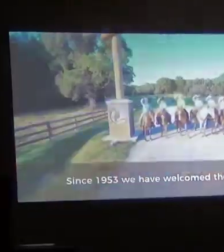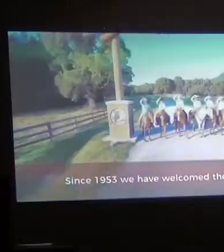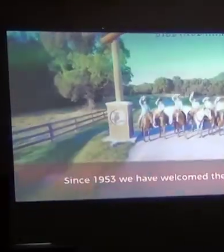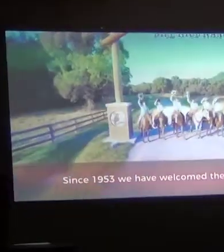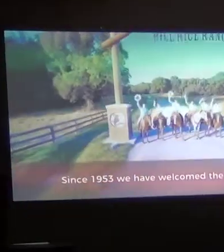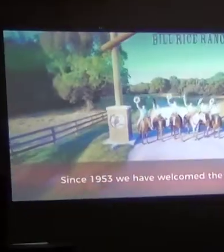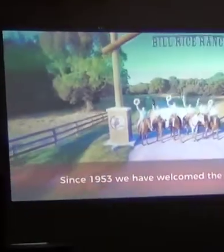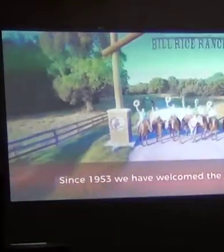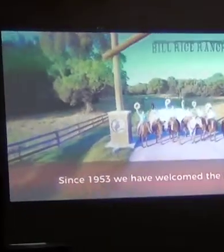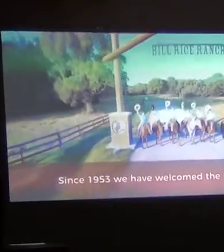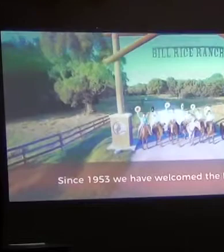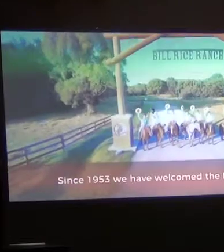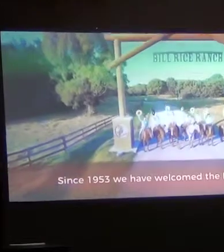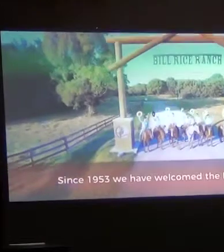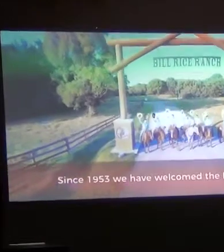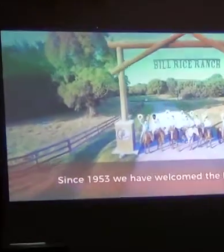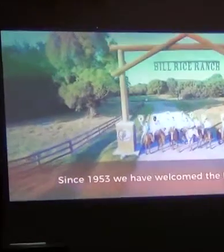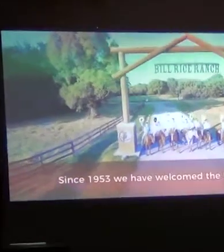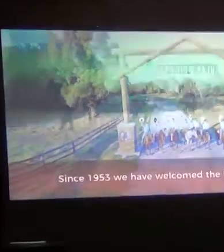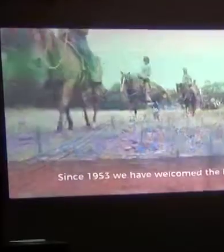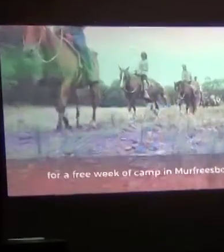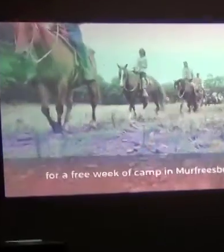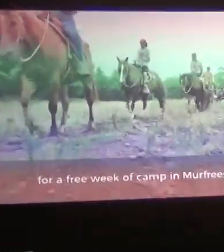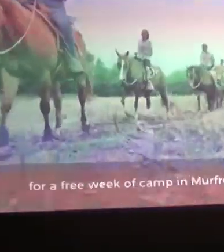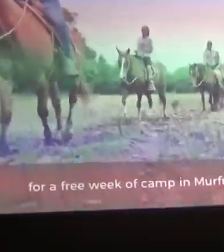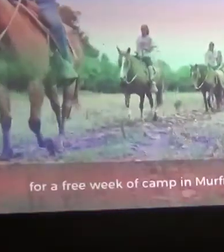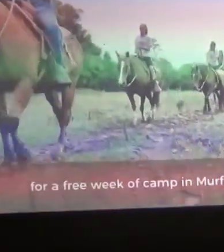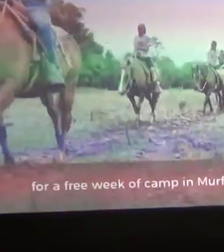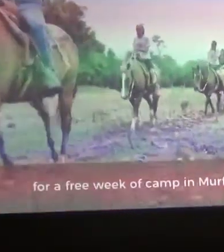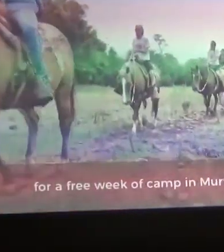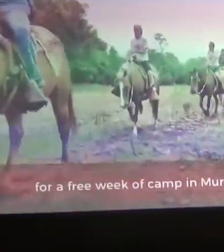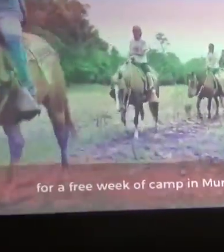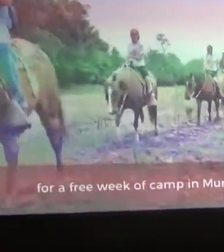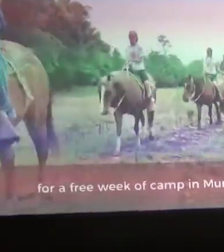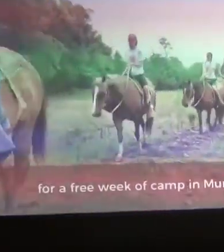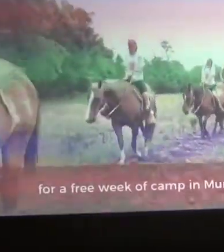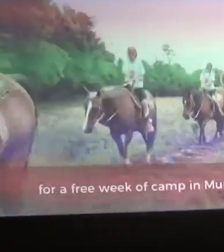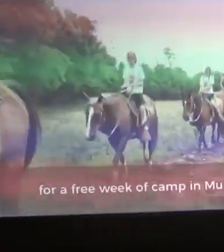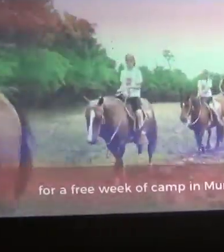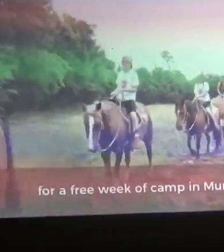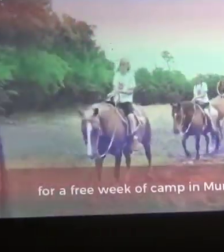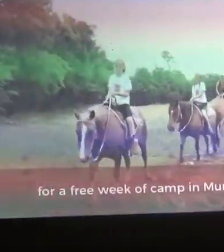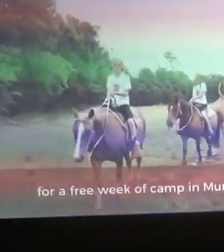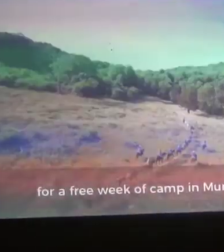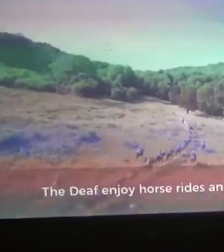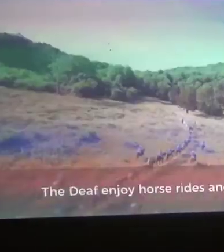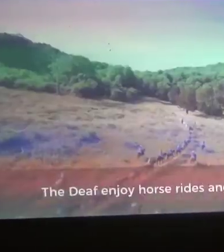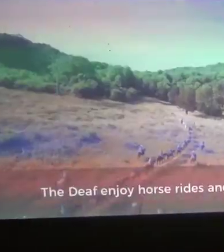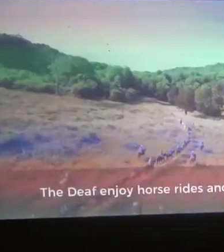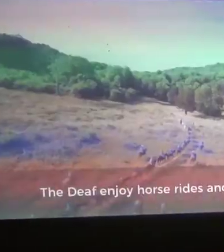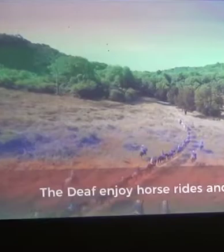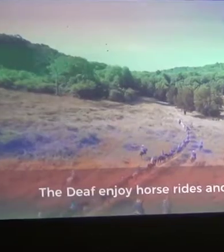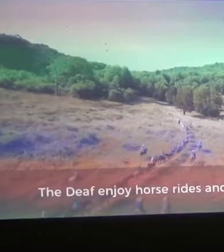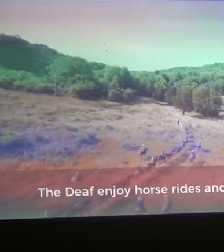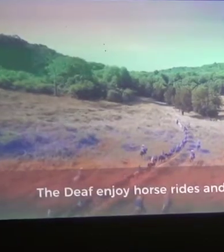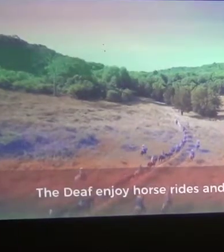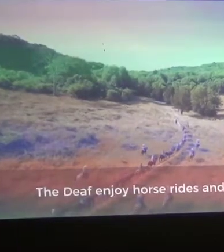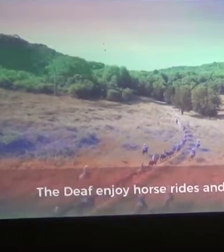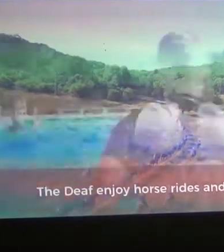1953, we have welcomed the deaf for a free week of camp. From Wilfreesboro, Tennessee. Deaf enjoy horse rides and swimming.